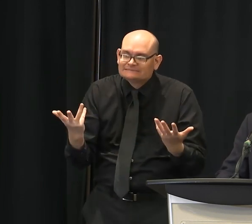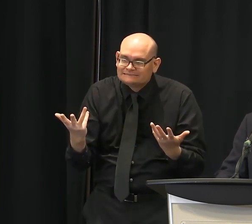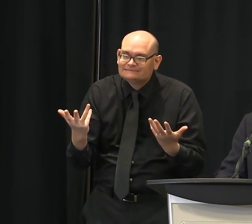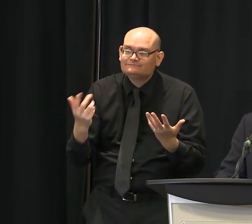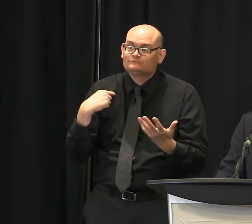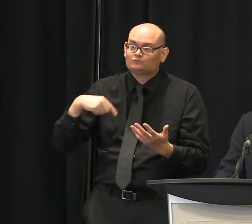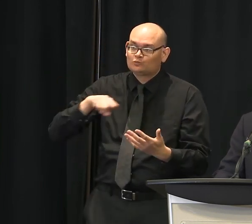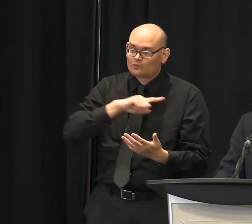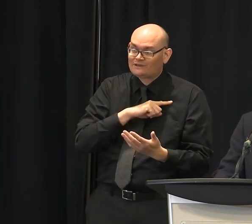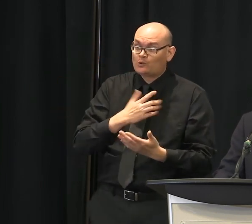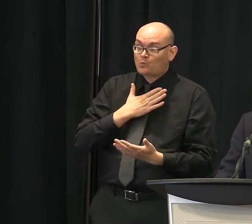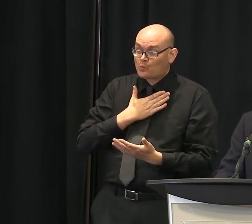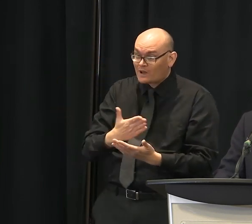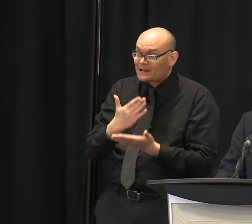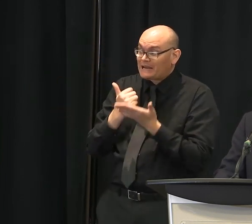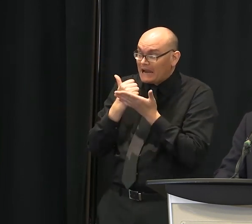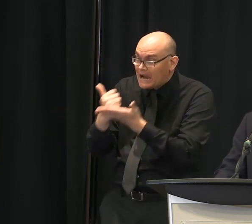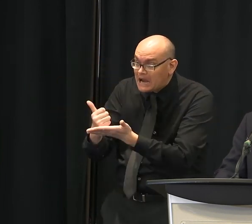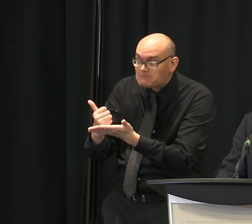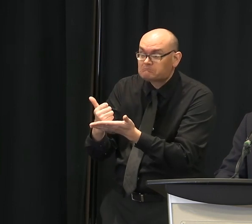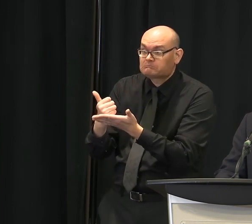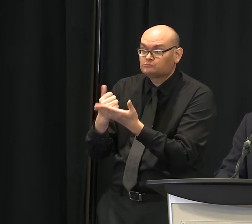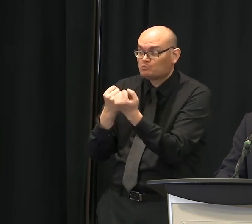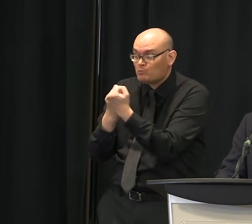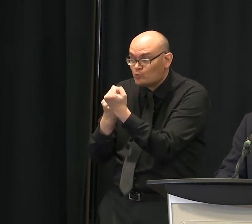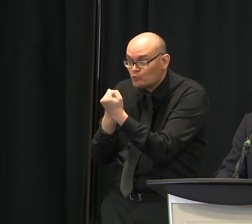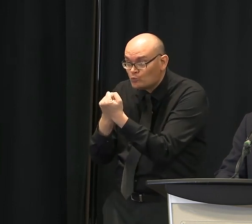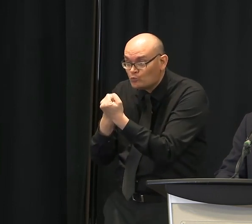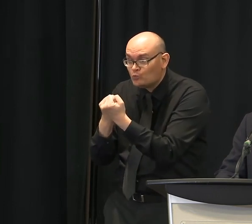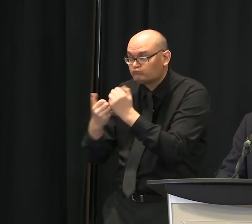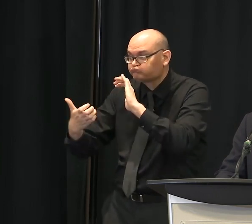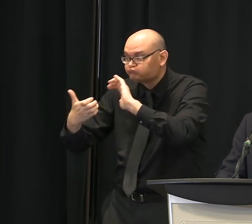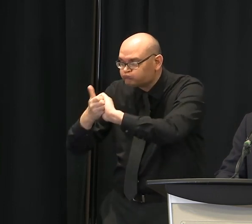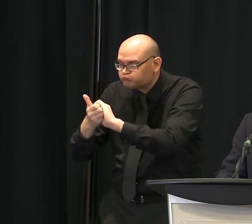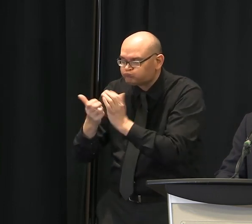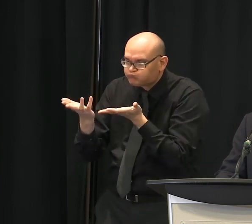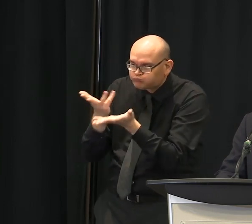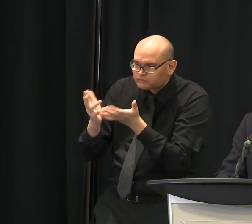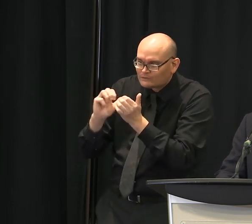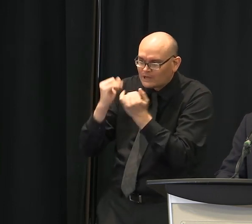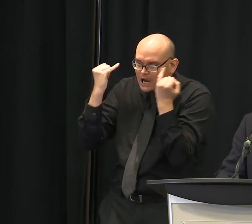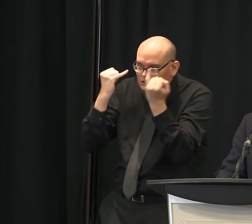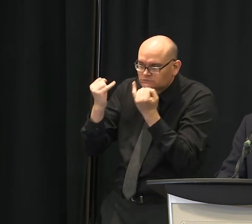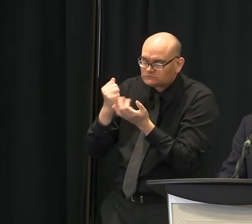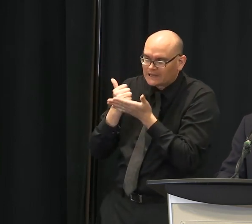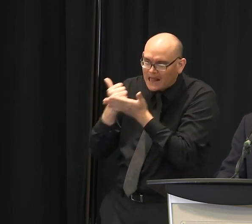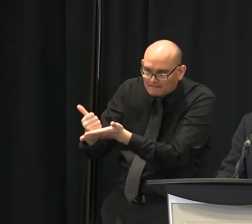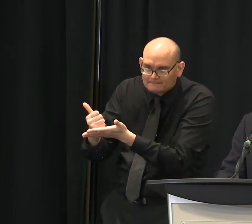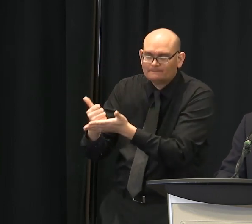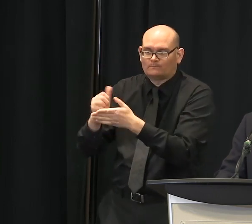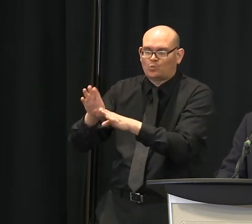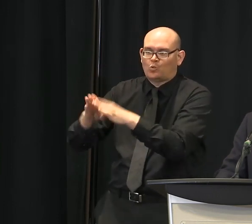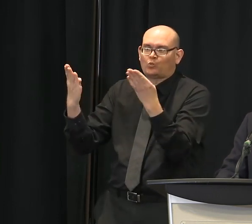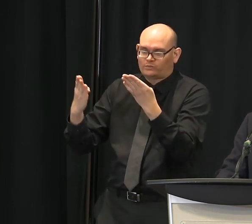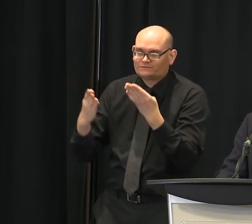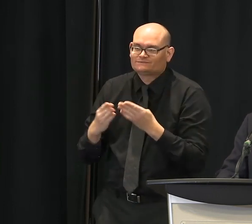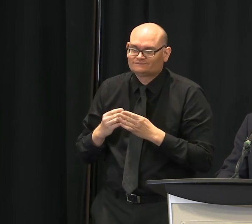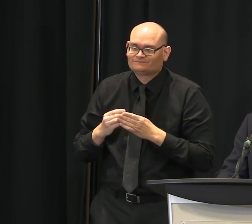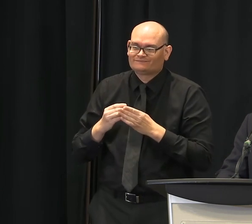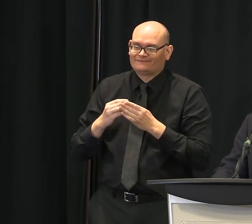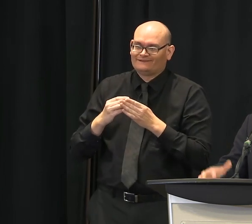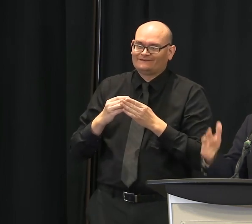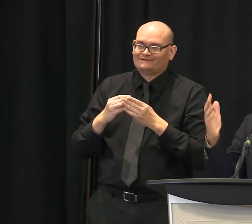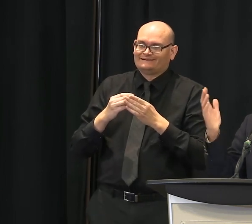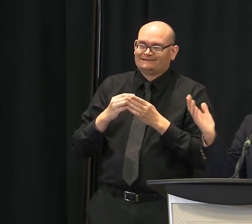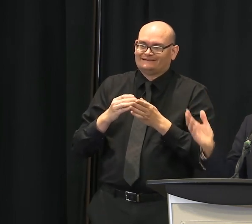that, and I think some of them do. So, yes, we've expanded the opportunities along the sidewalks and around the corners and public